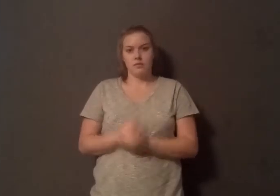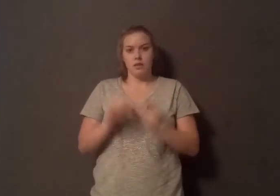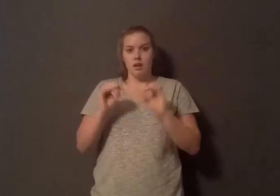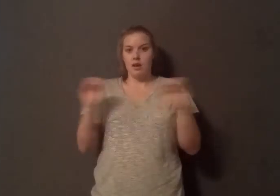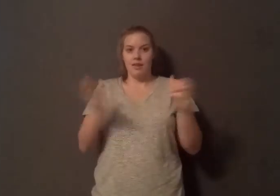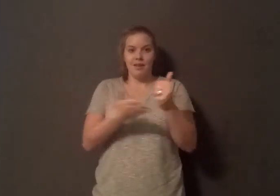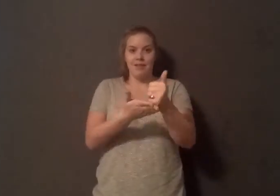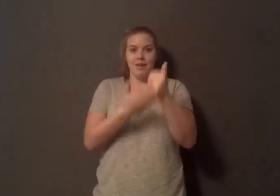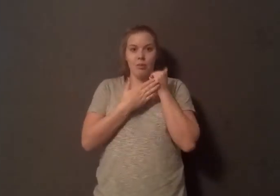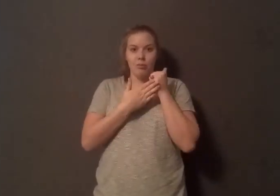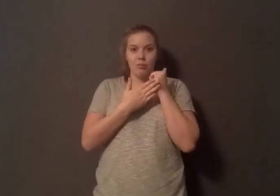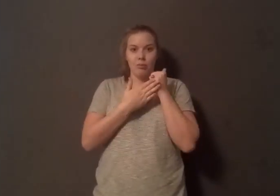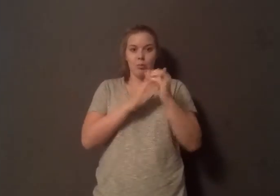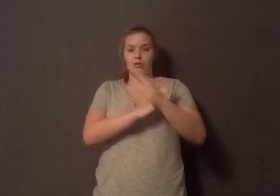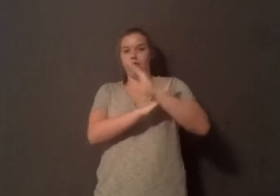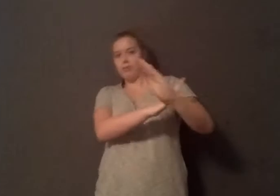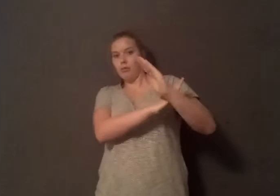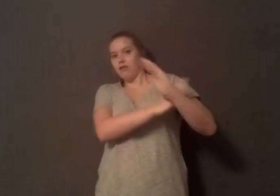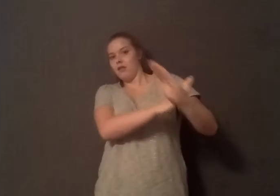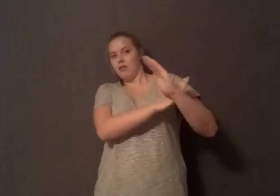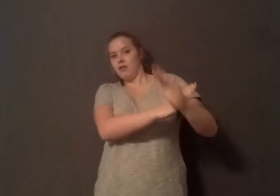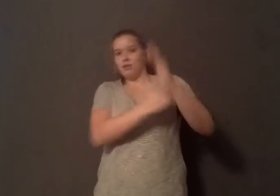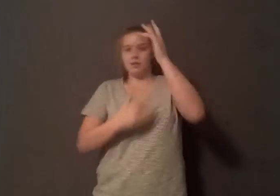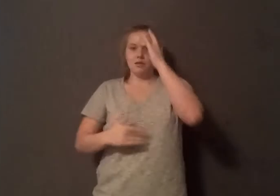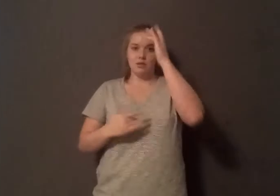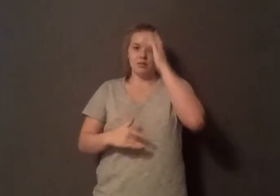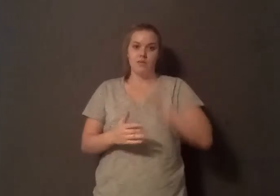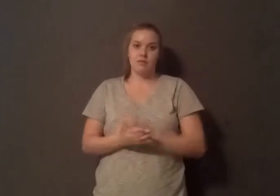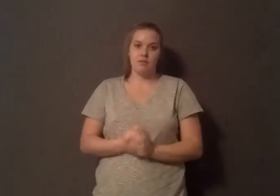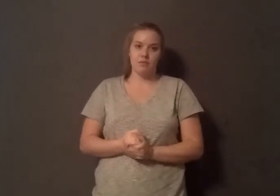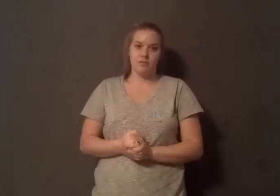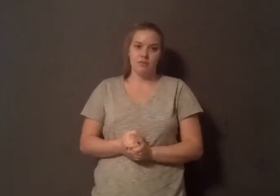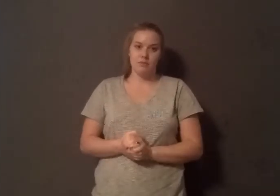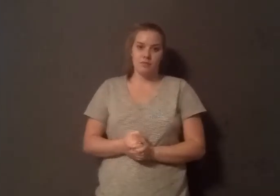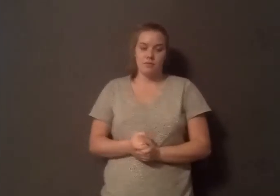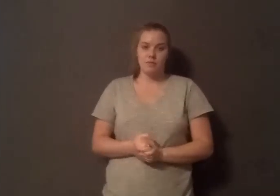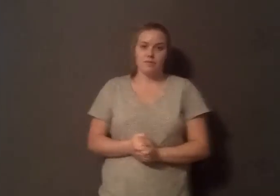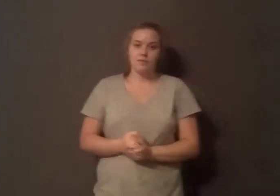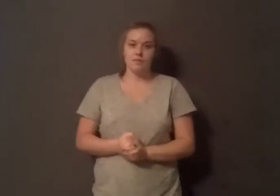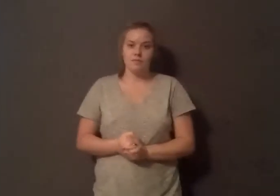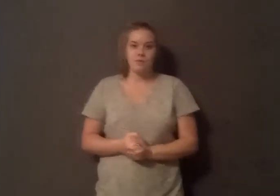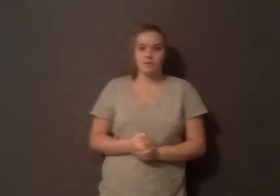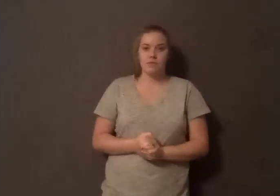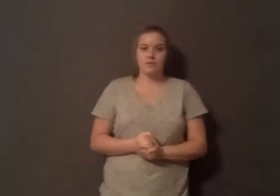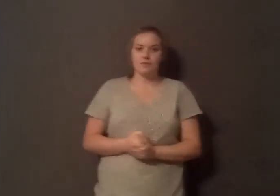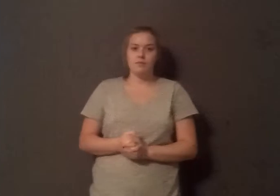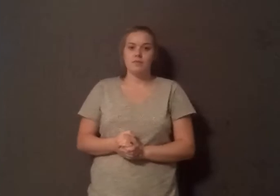So you die of a completely benign, foodborne illness that never had its causation treated. And when we eat these kind of dead meat,